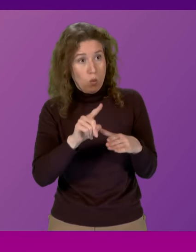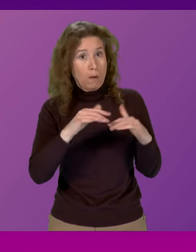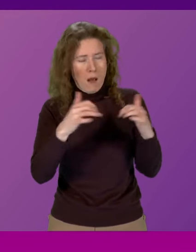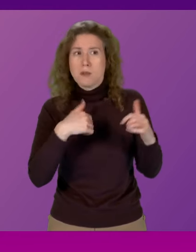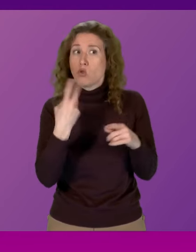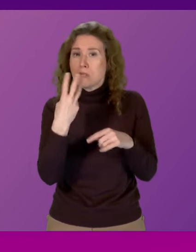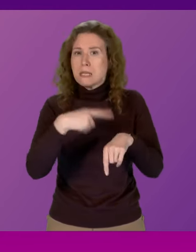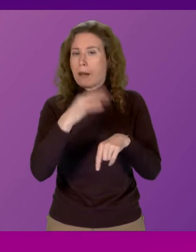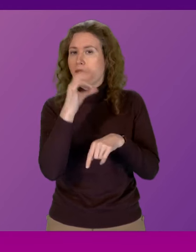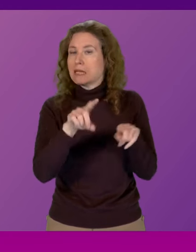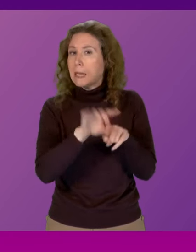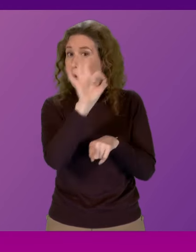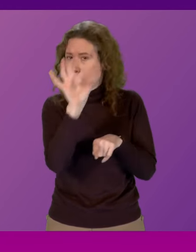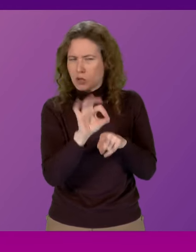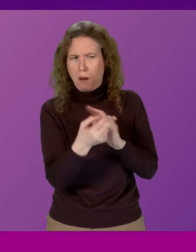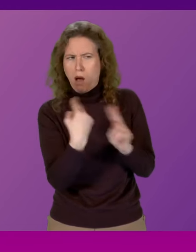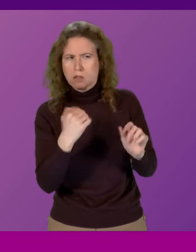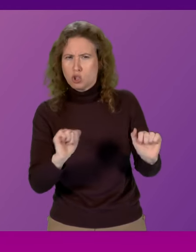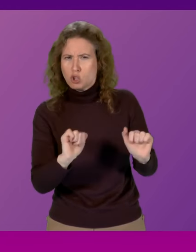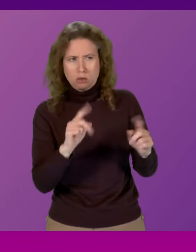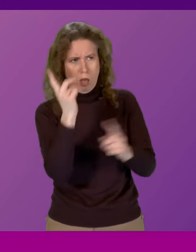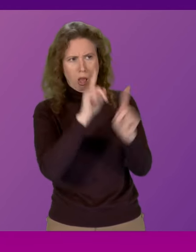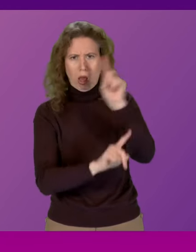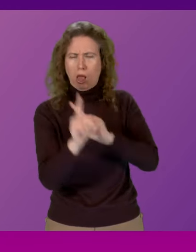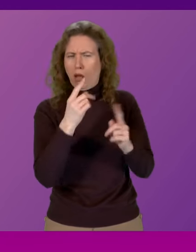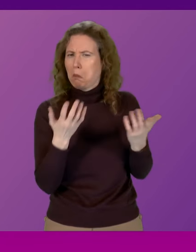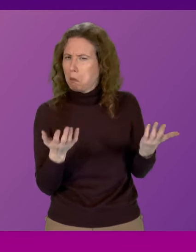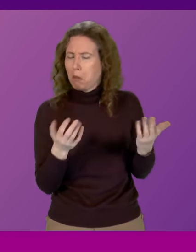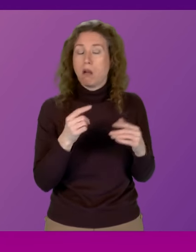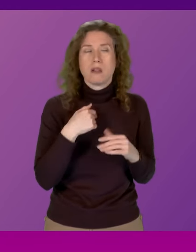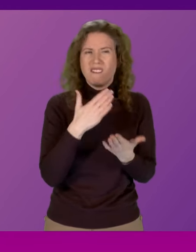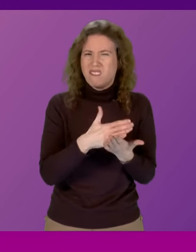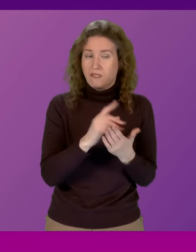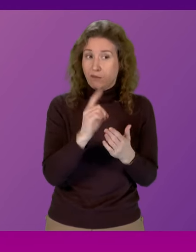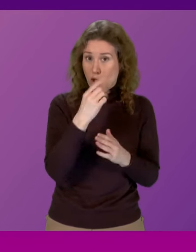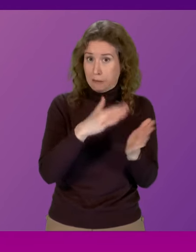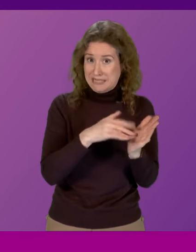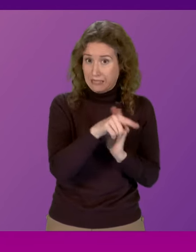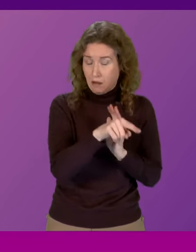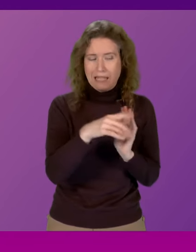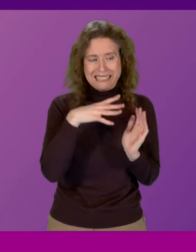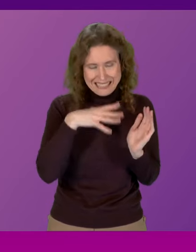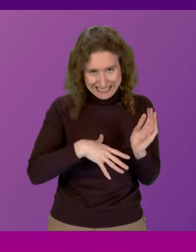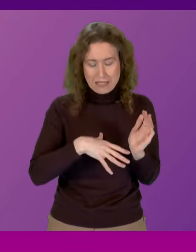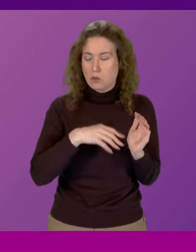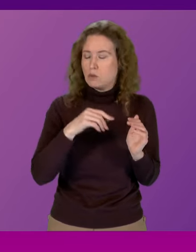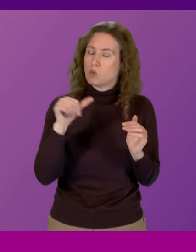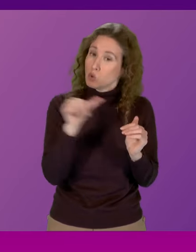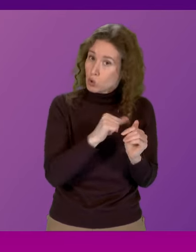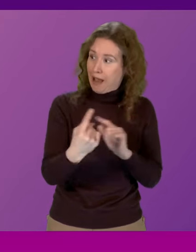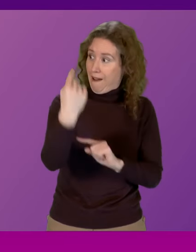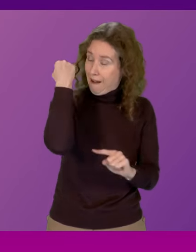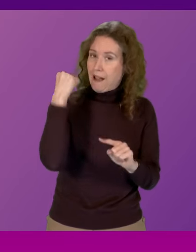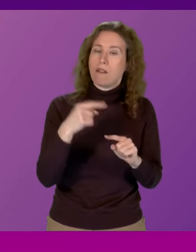that three times, and three times I have not had an answer. And the fact is, the First Minister should have immediately launched an investigation